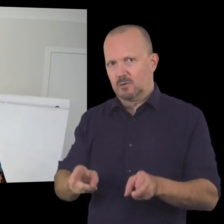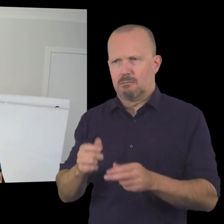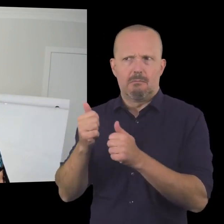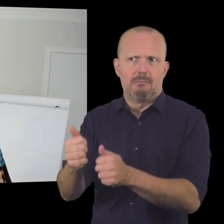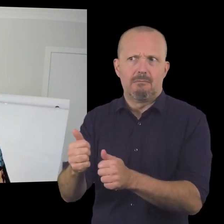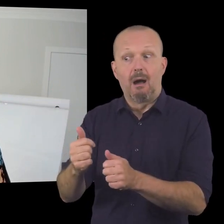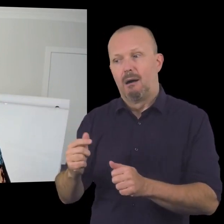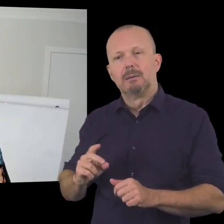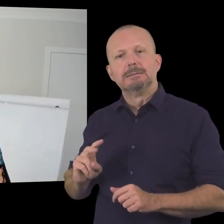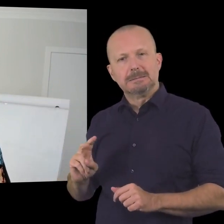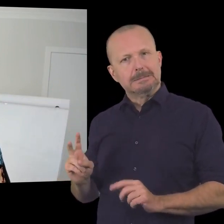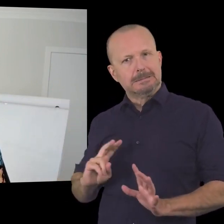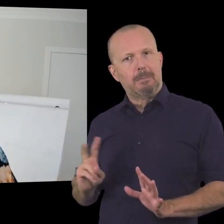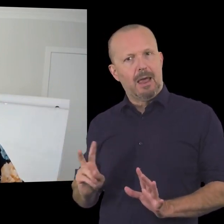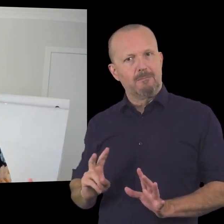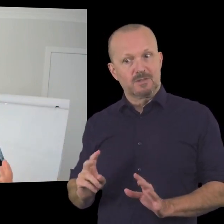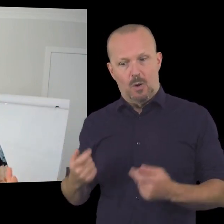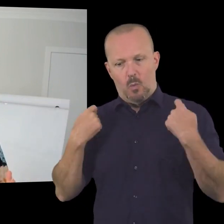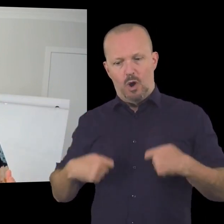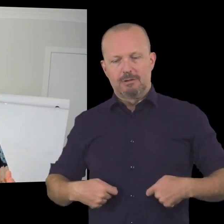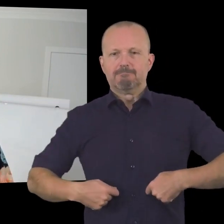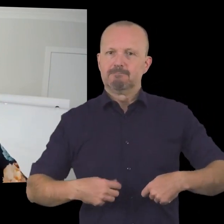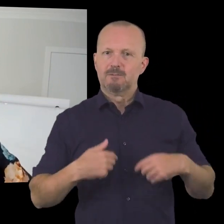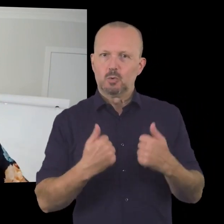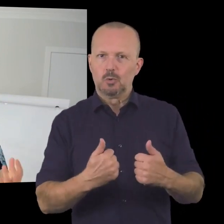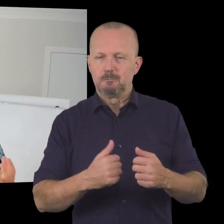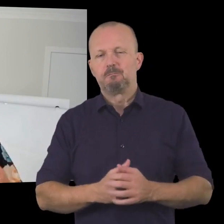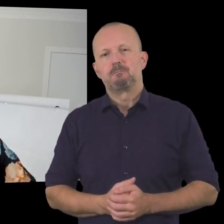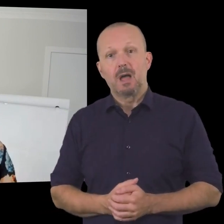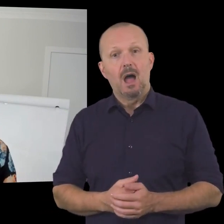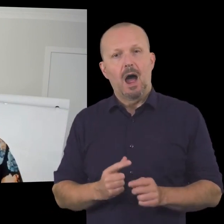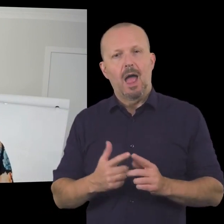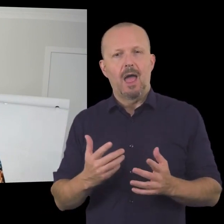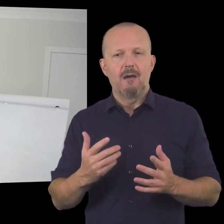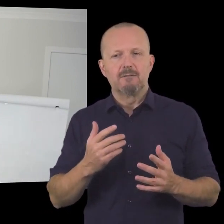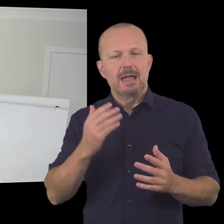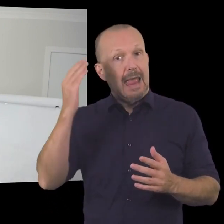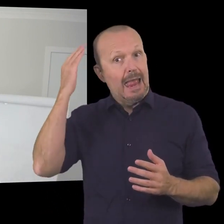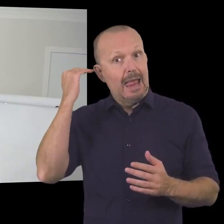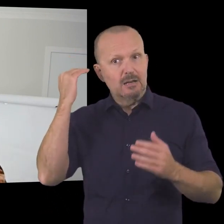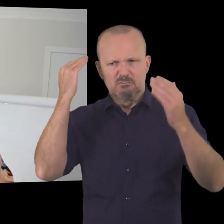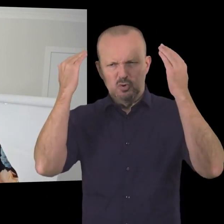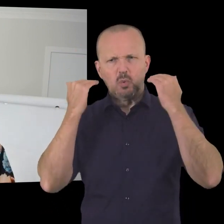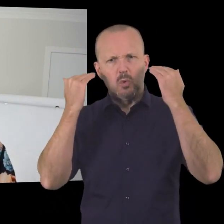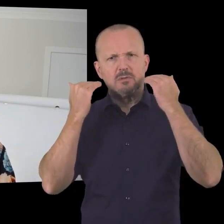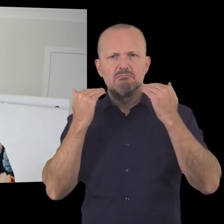her wall uh so uh it's it's a a top that makes me feel really good uh i have very uh quite short uh dark